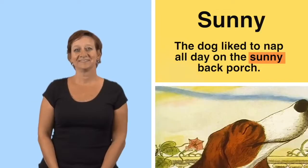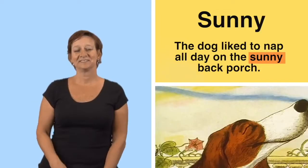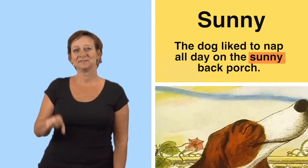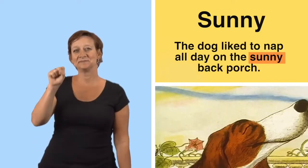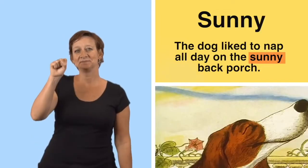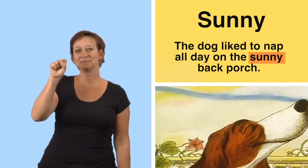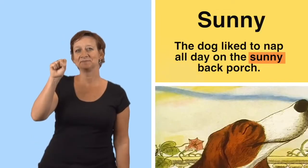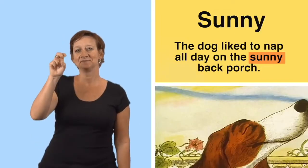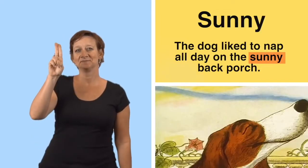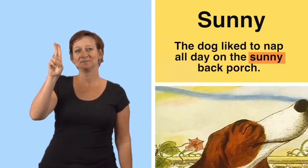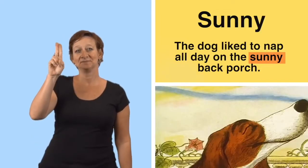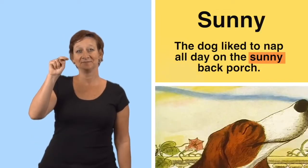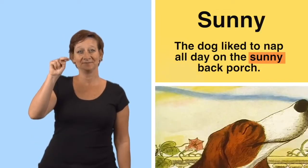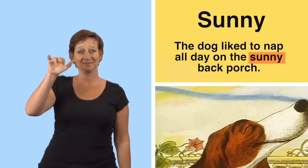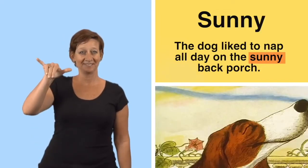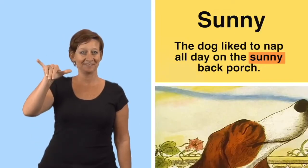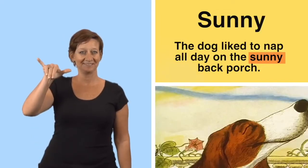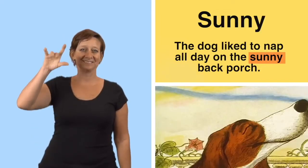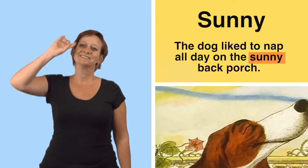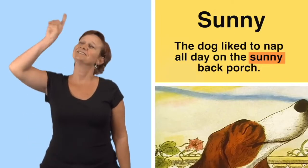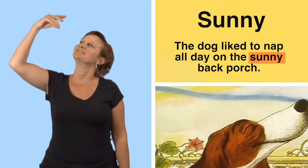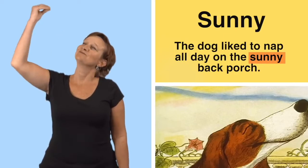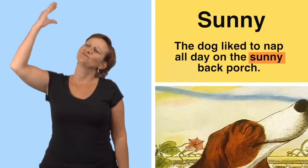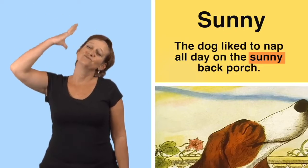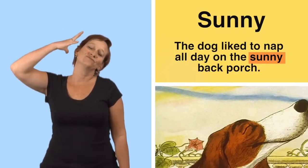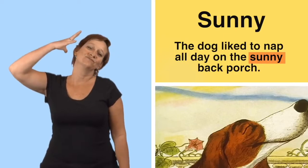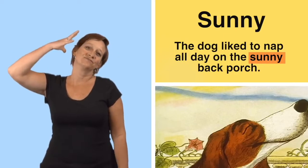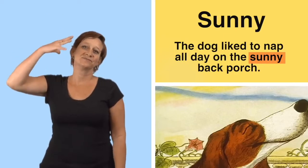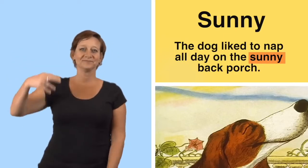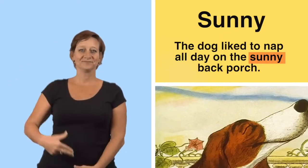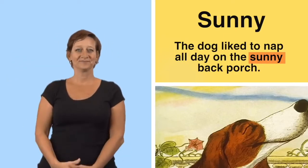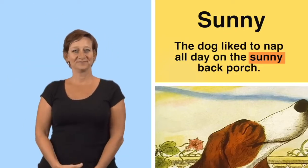sunny sunny sunny